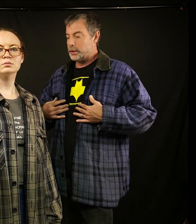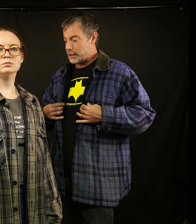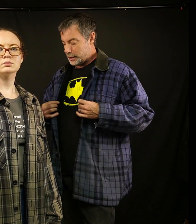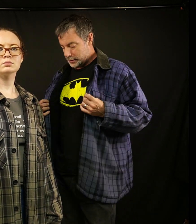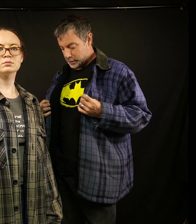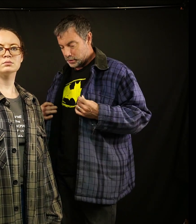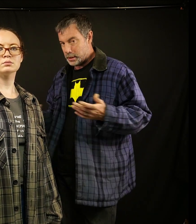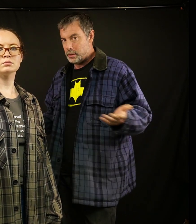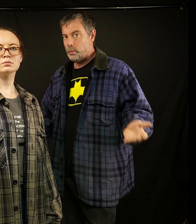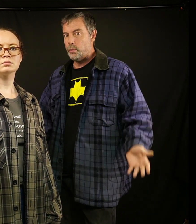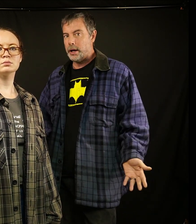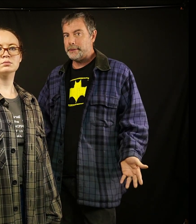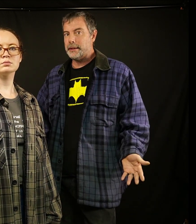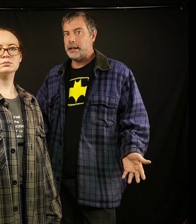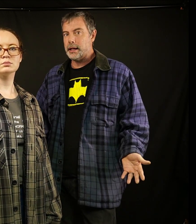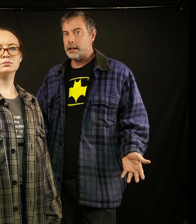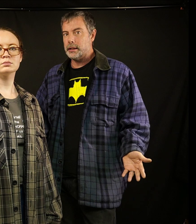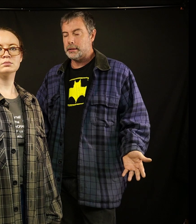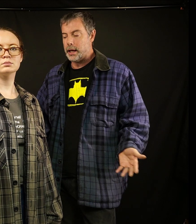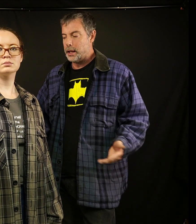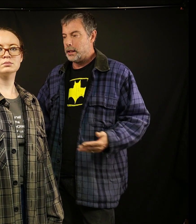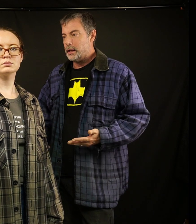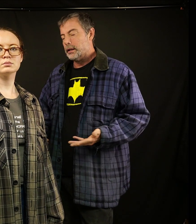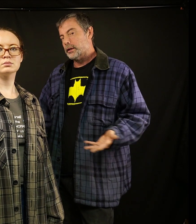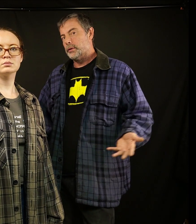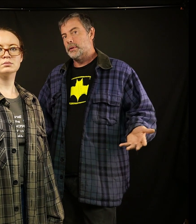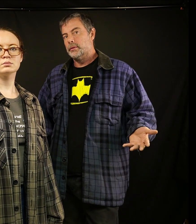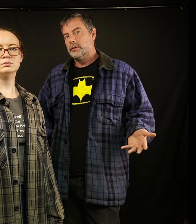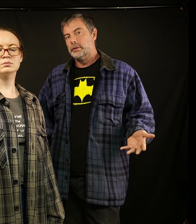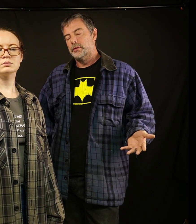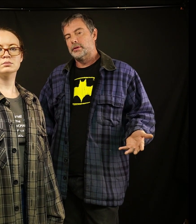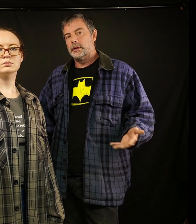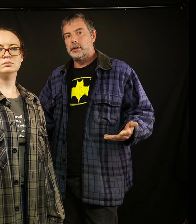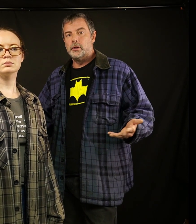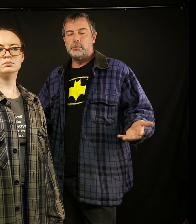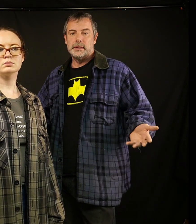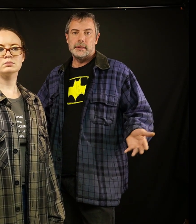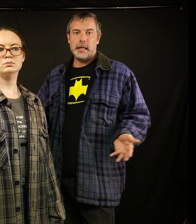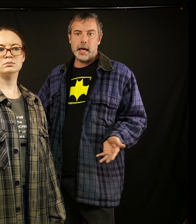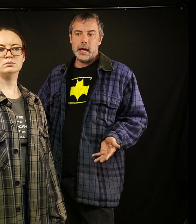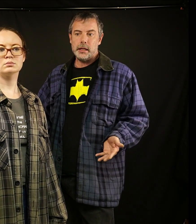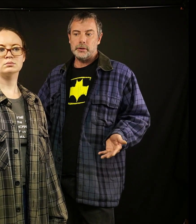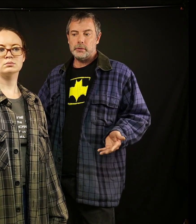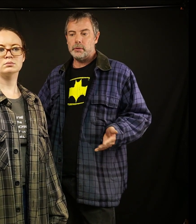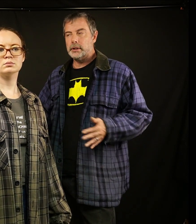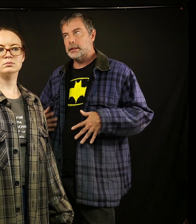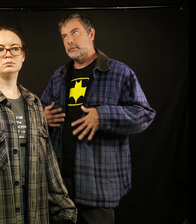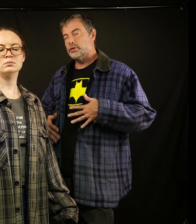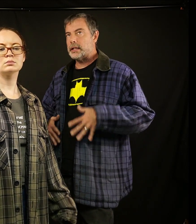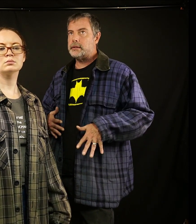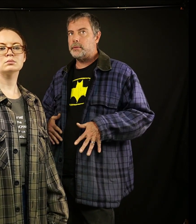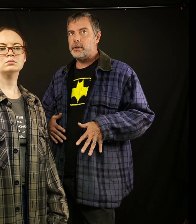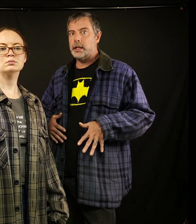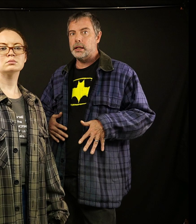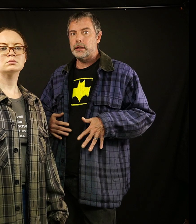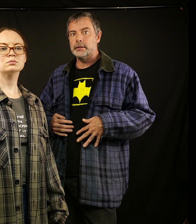look at us and go what the heck is that because we've been using you know business casual we did some dress-up things